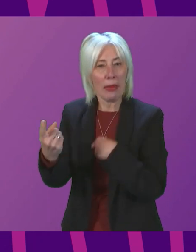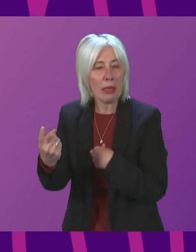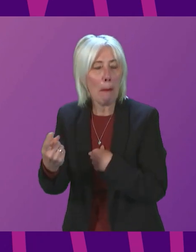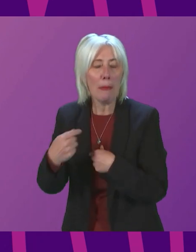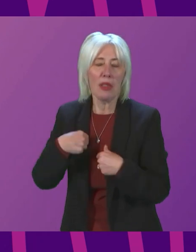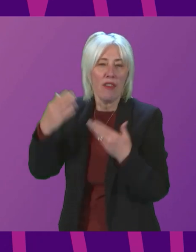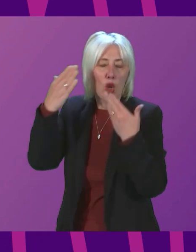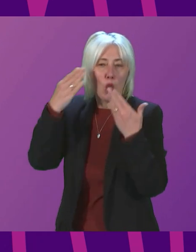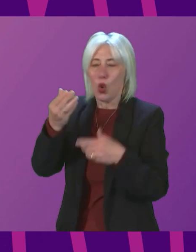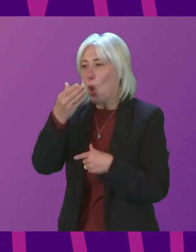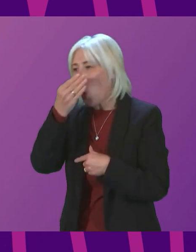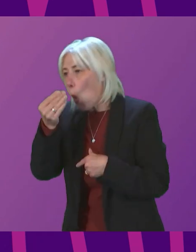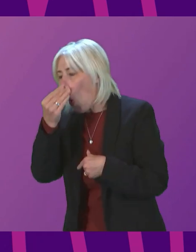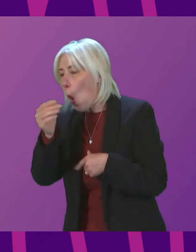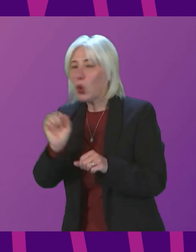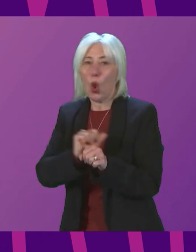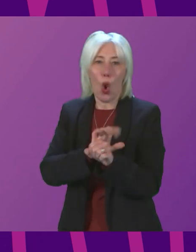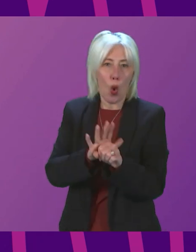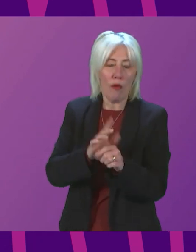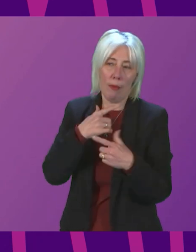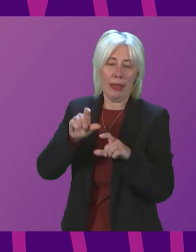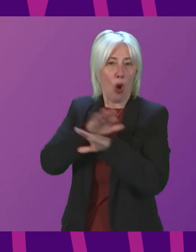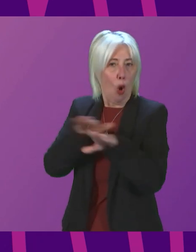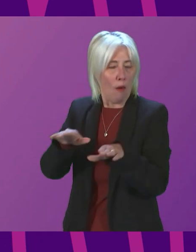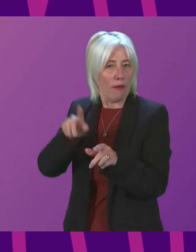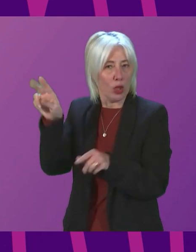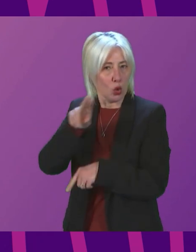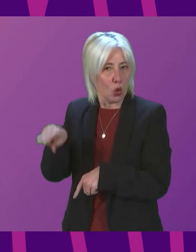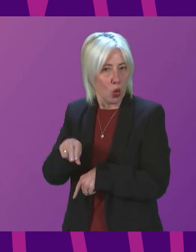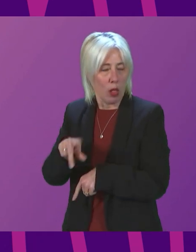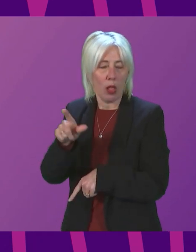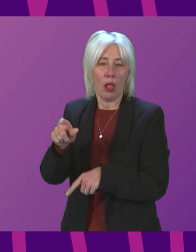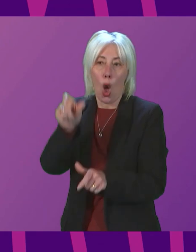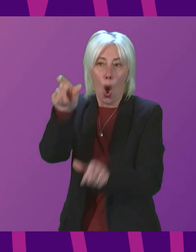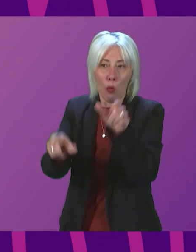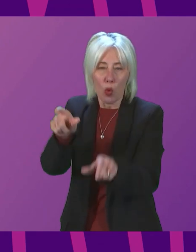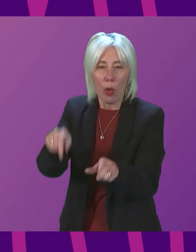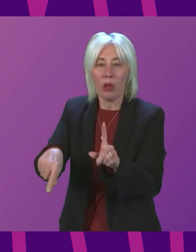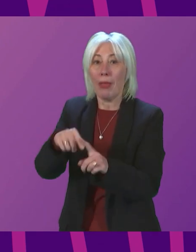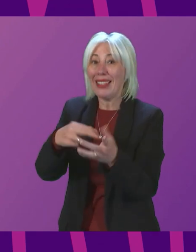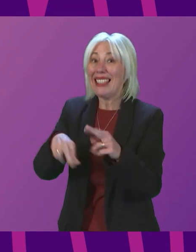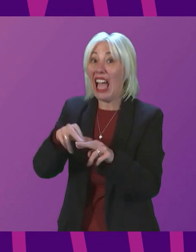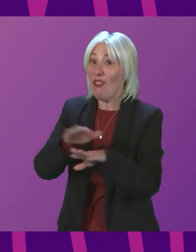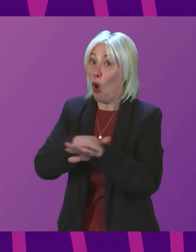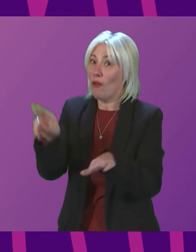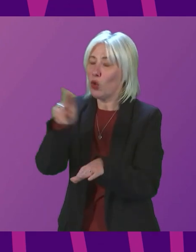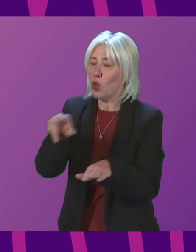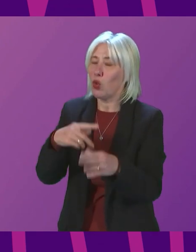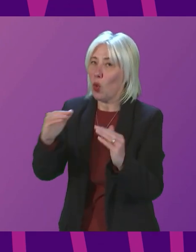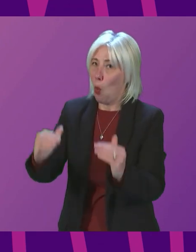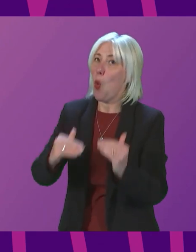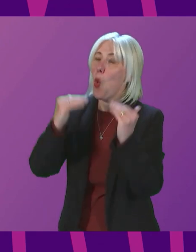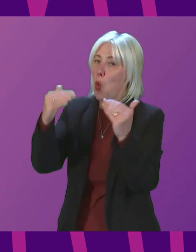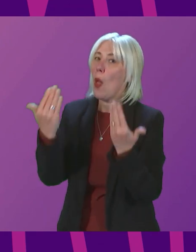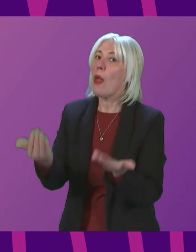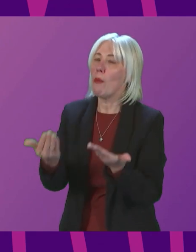it is a cold or COVID. Pupils and staff absence is already high, and this will cause disruption to their education